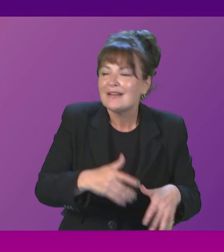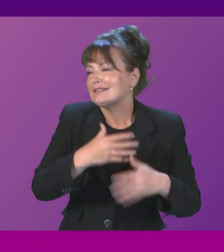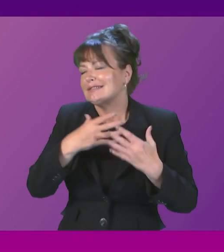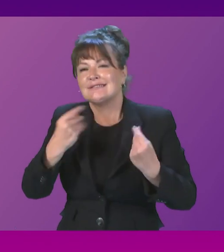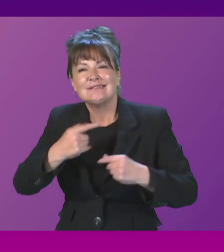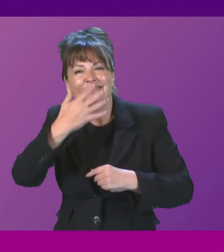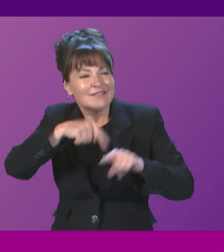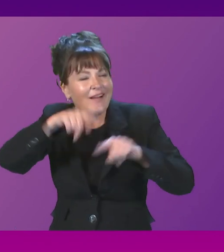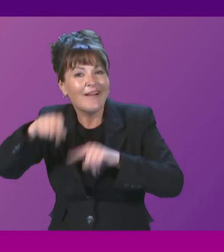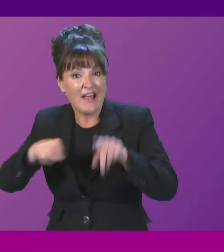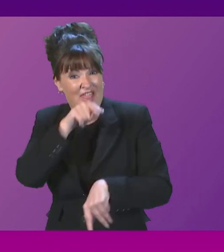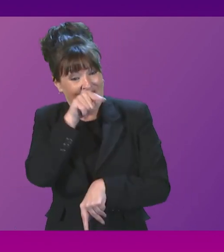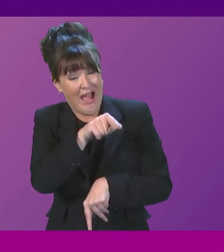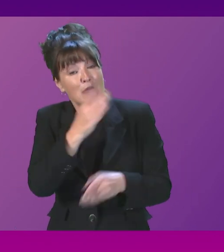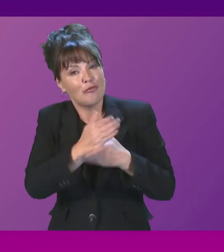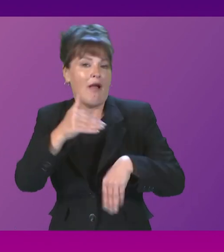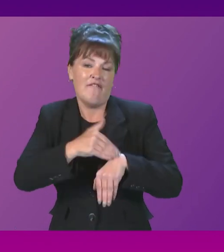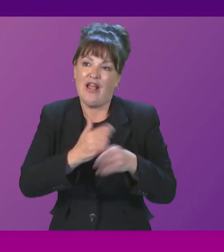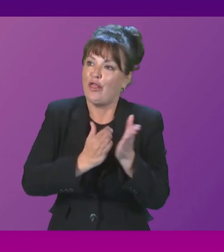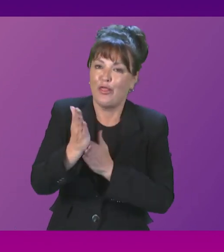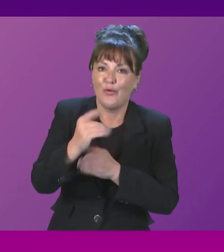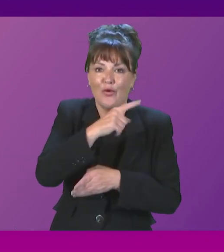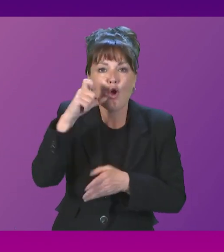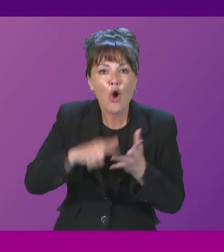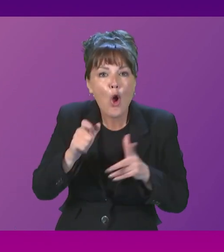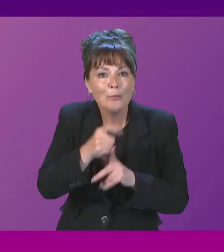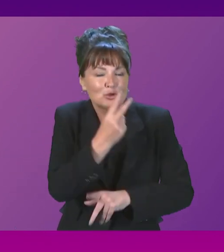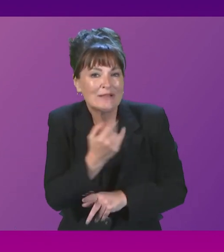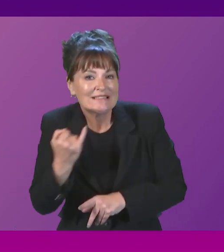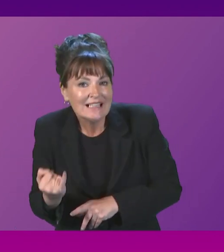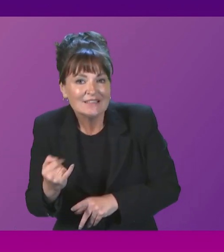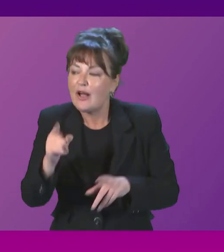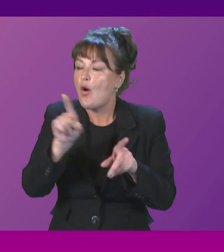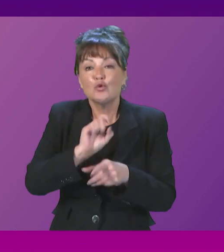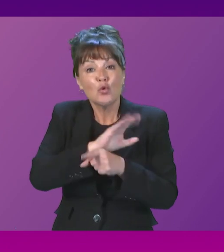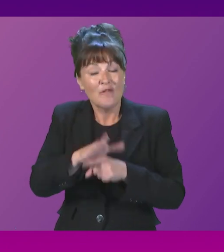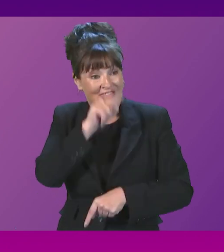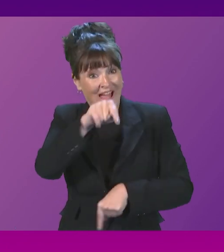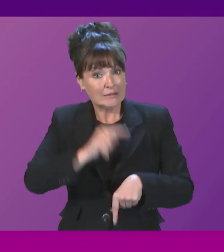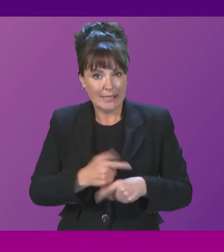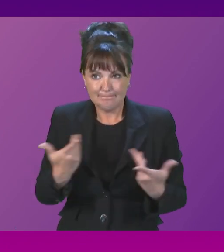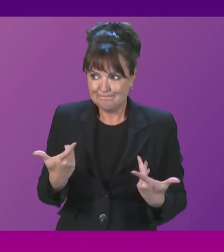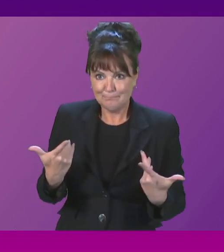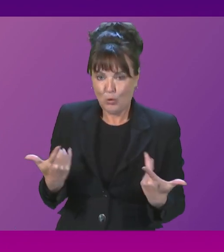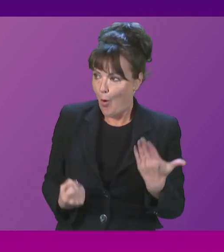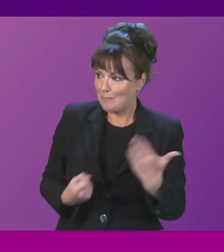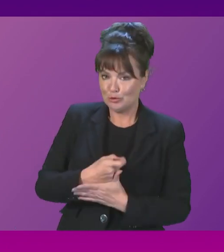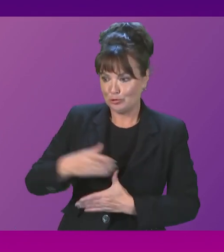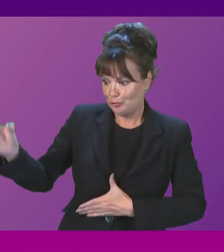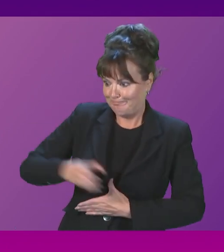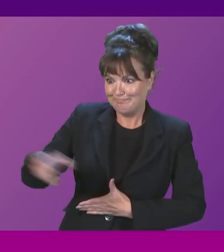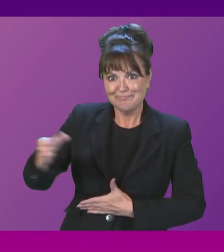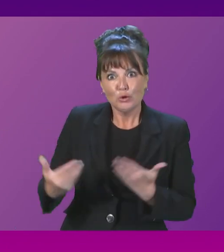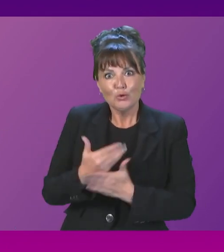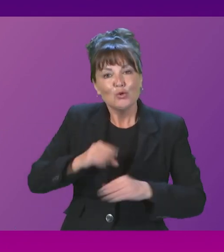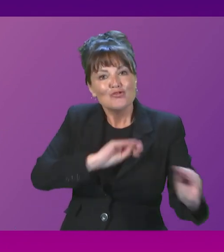restrictions and also COP26, which reduce capacity to train new recruits at the Scottish Police College. They also reflect the impact